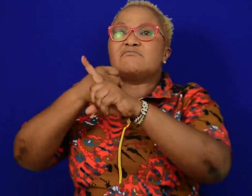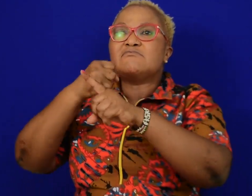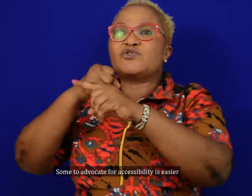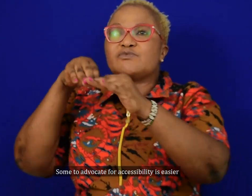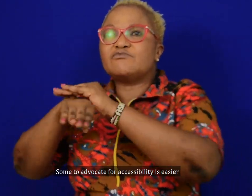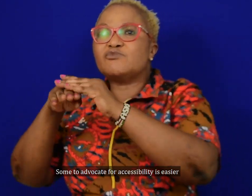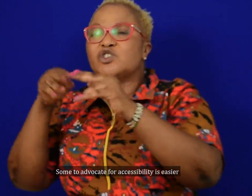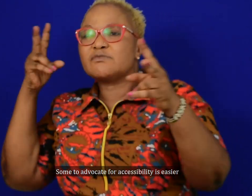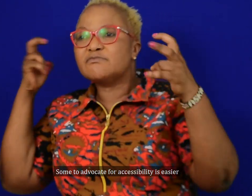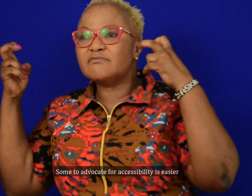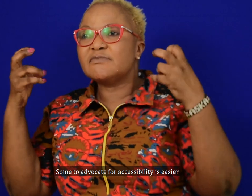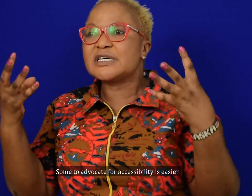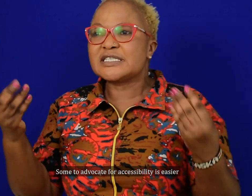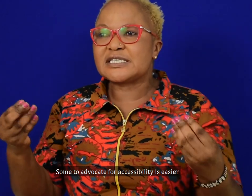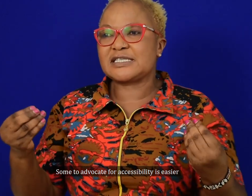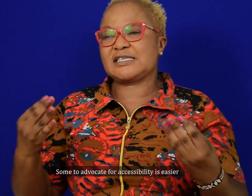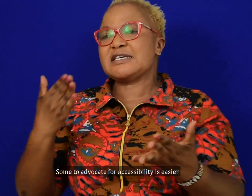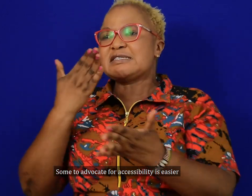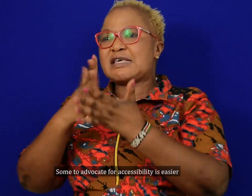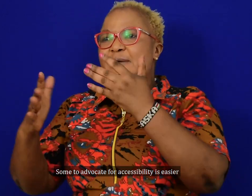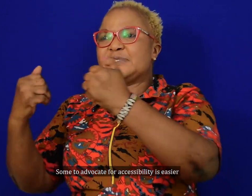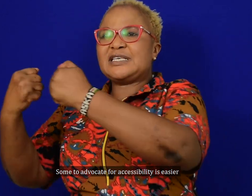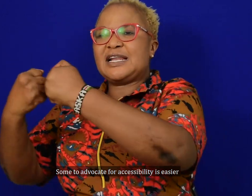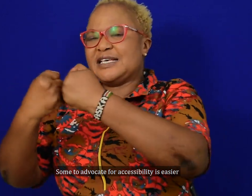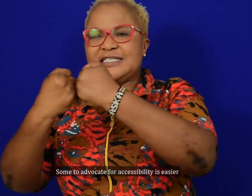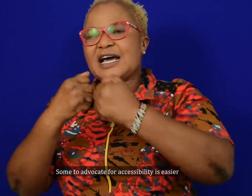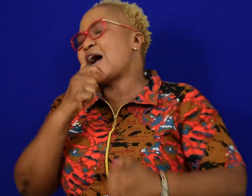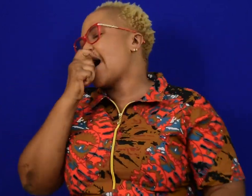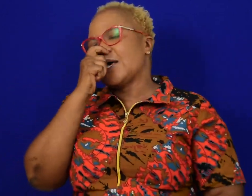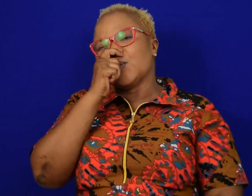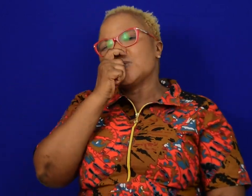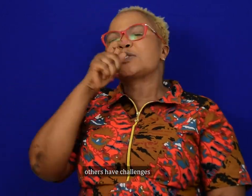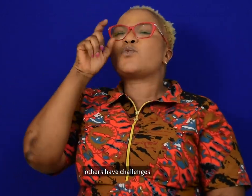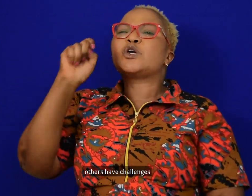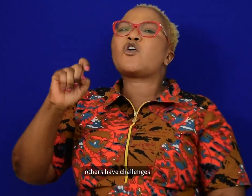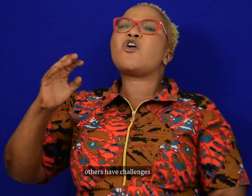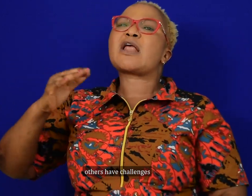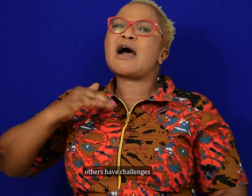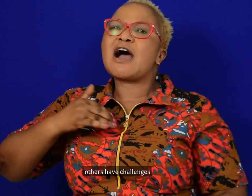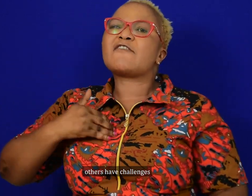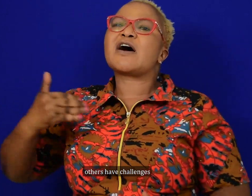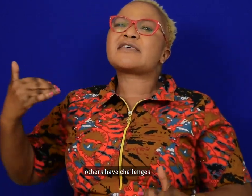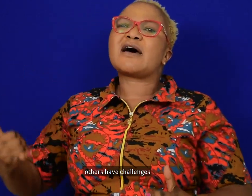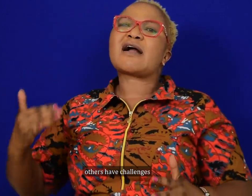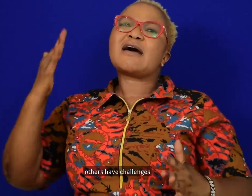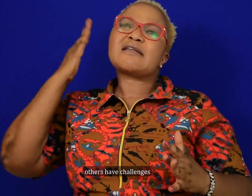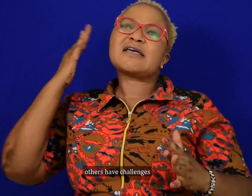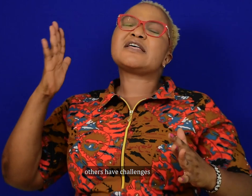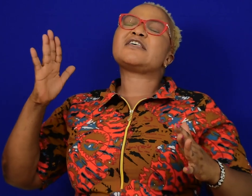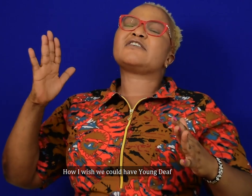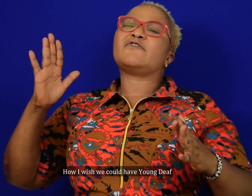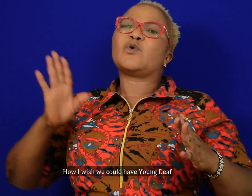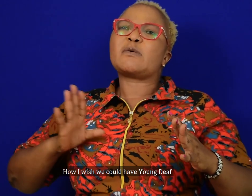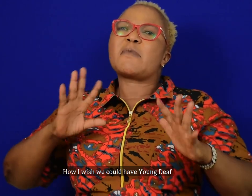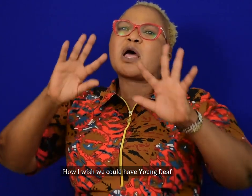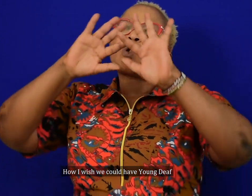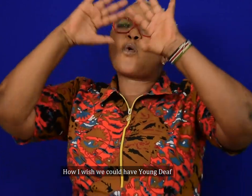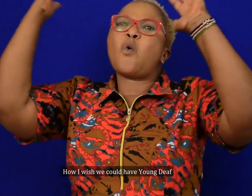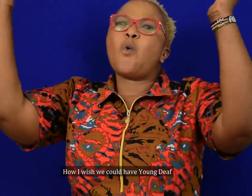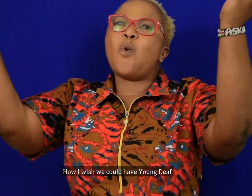Some to advocate for accessibility is easier. For others, they have challenges. I wish that we could have